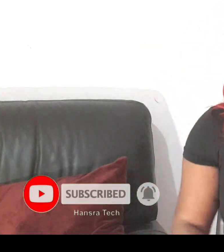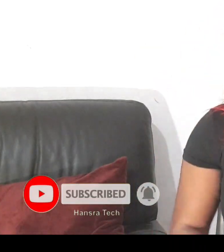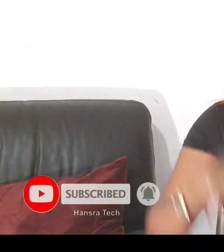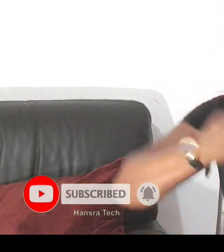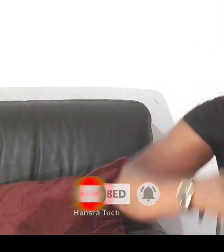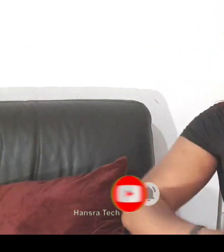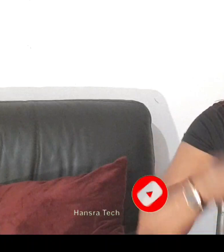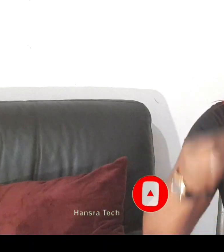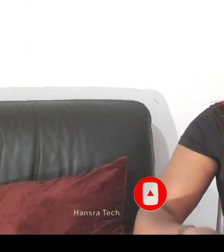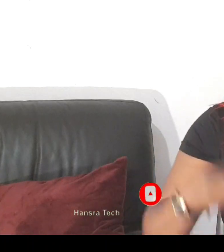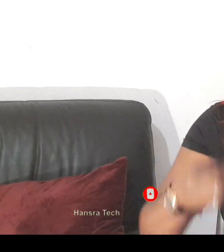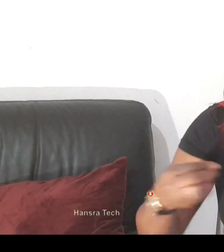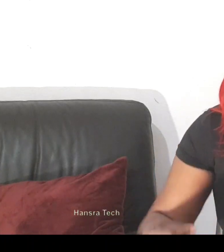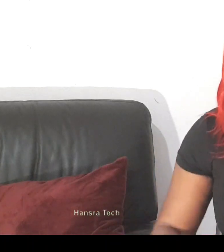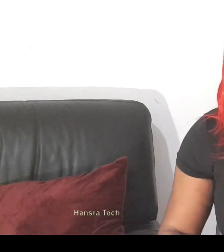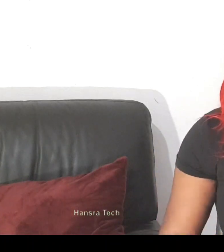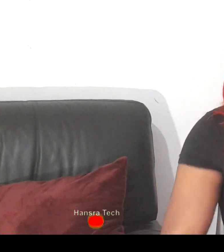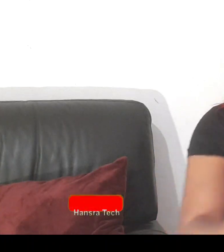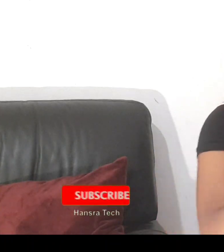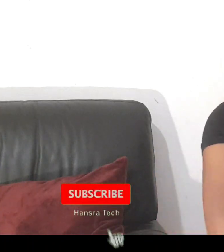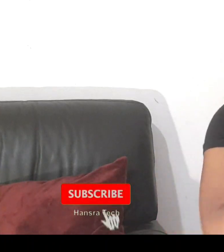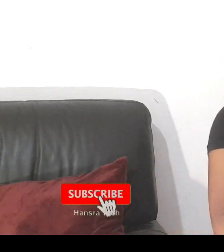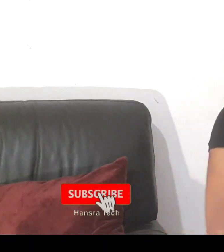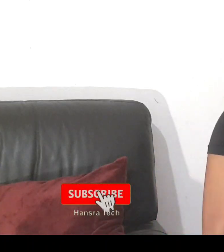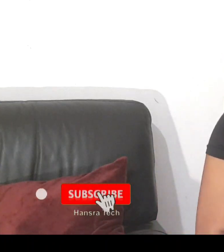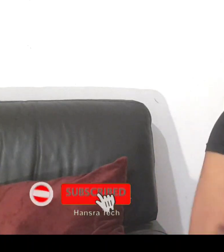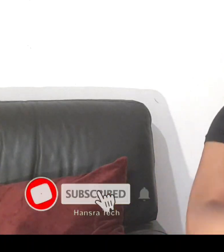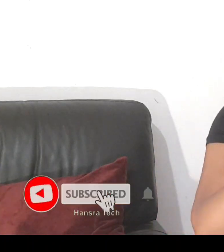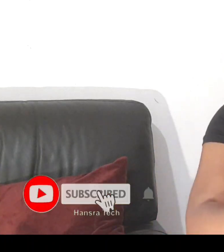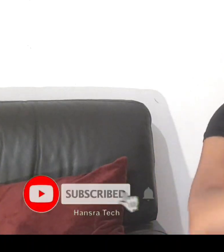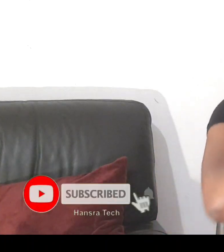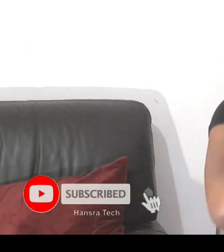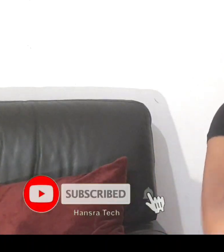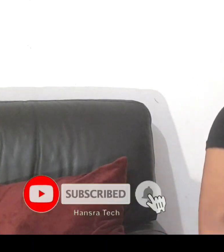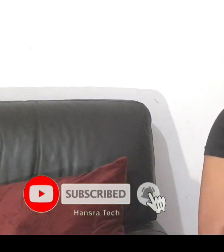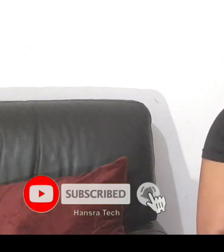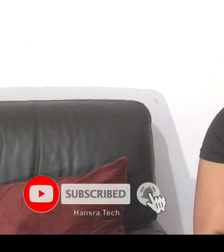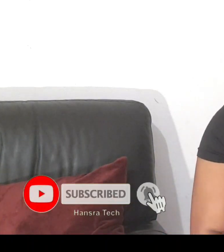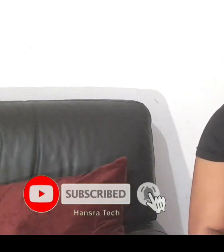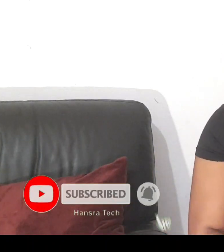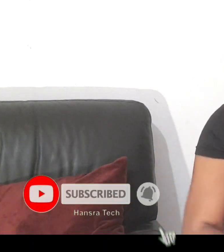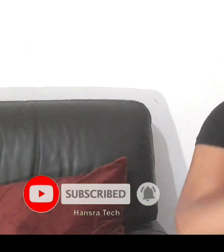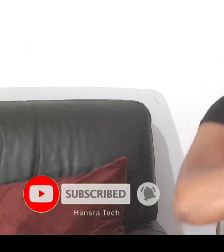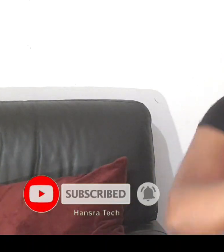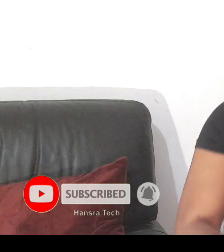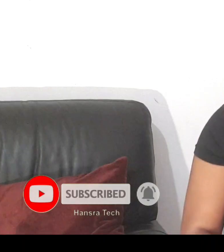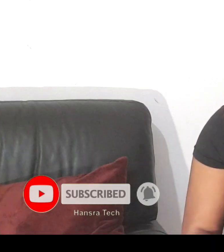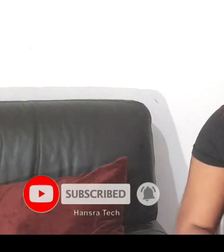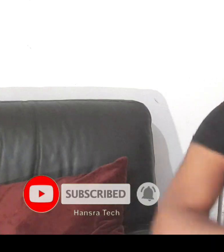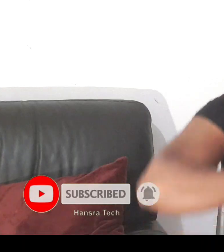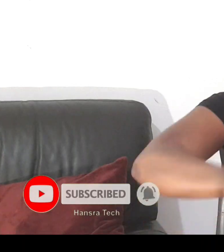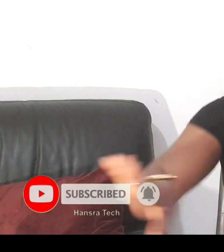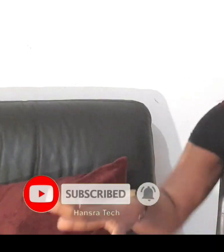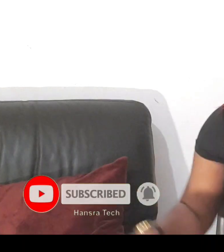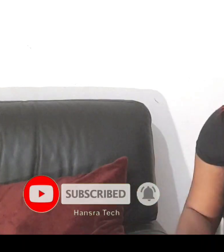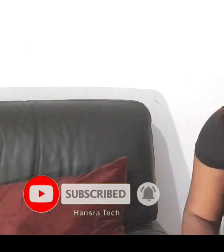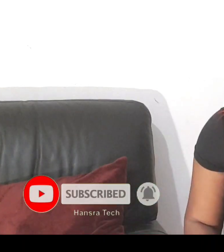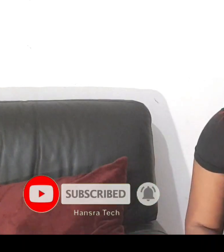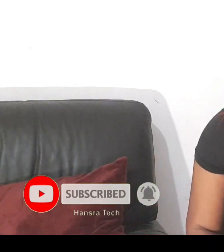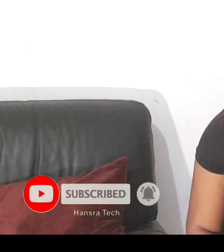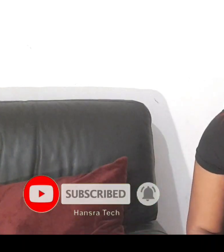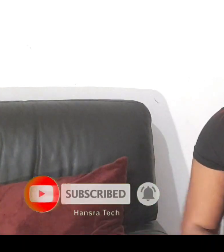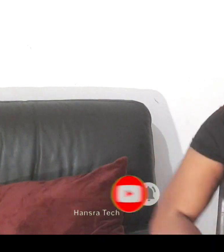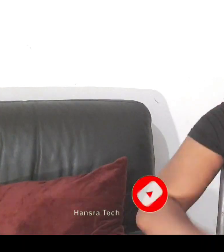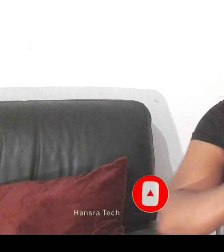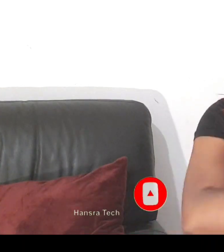the evil one evil use potato to create lights to create plants plants that nobody is saying